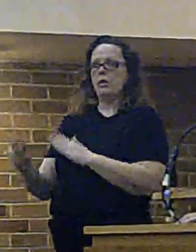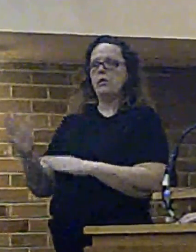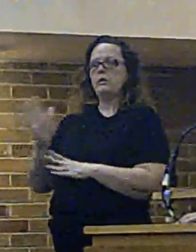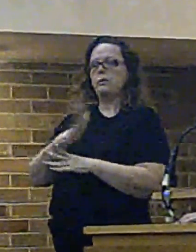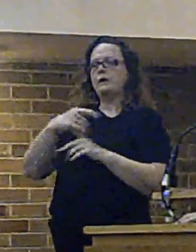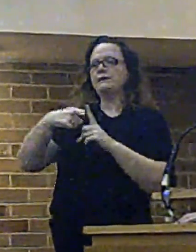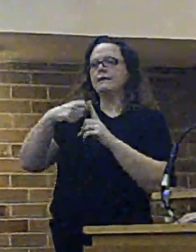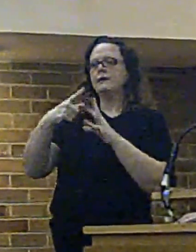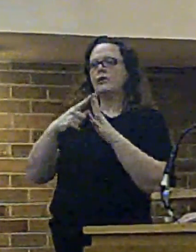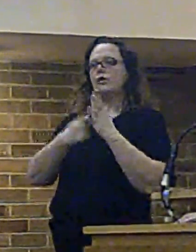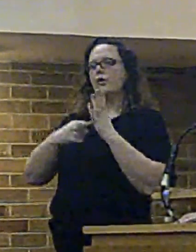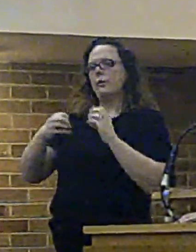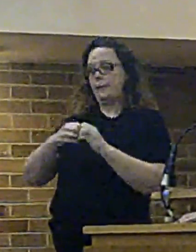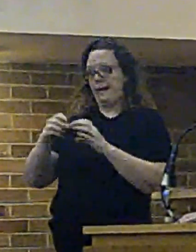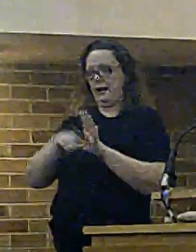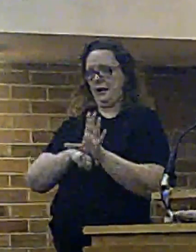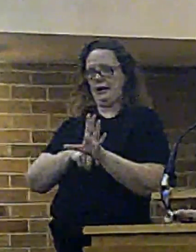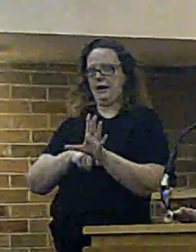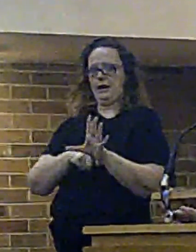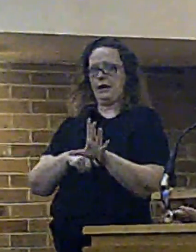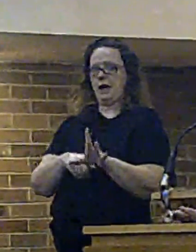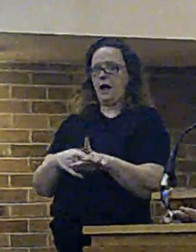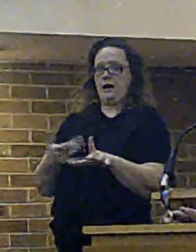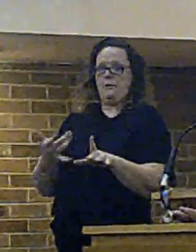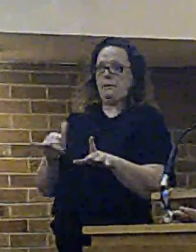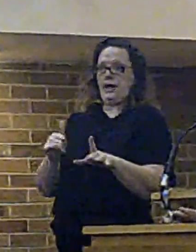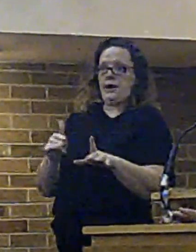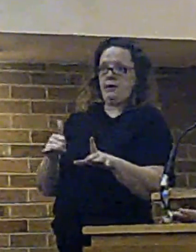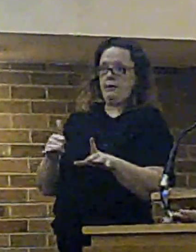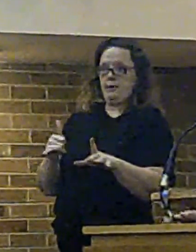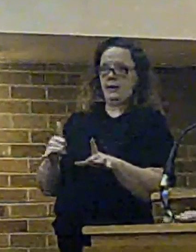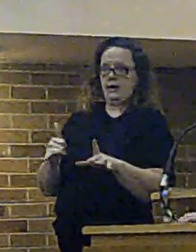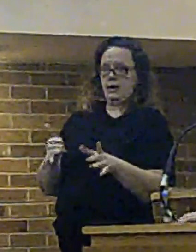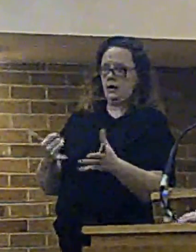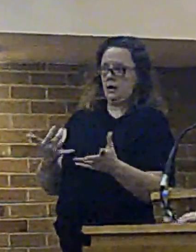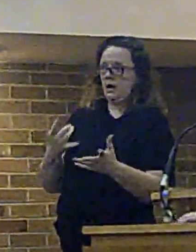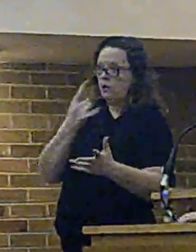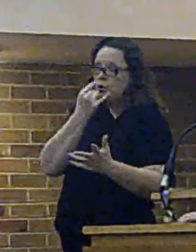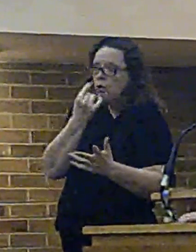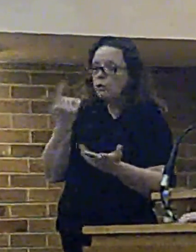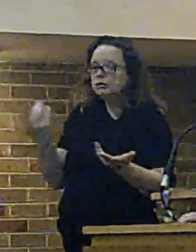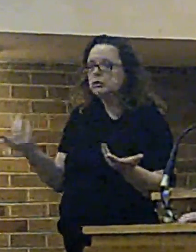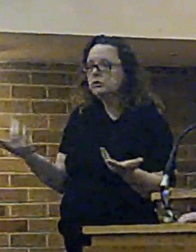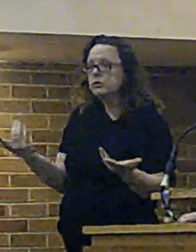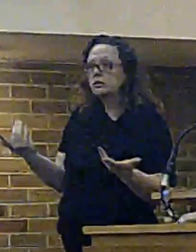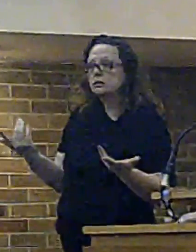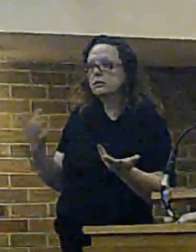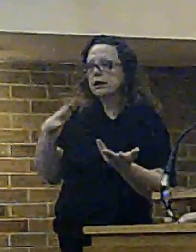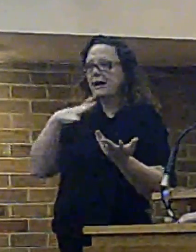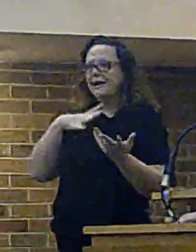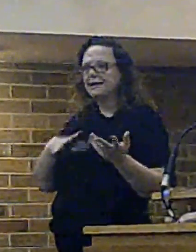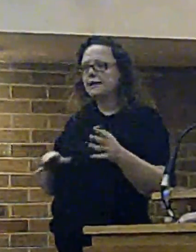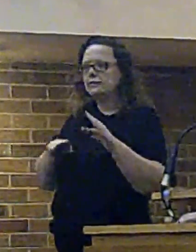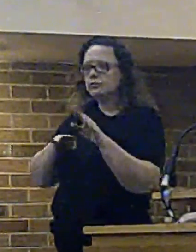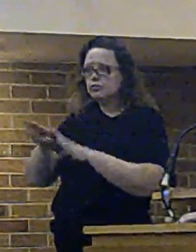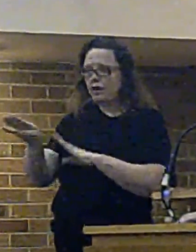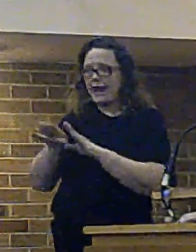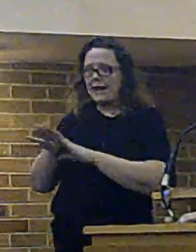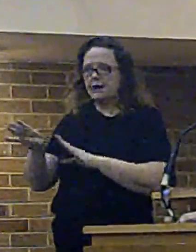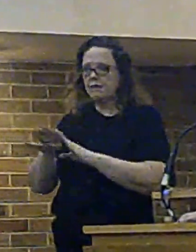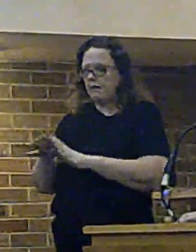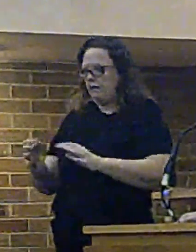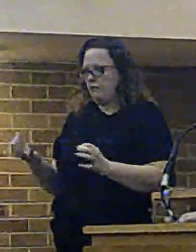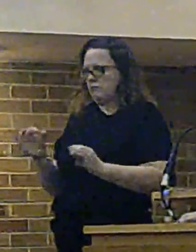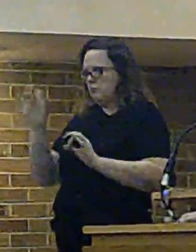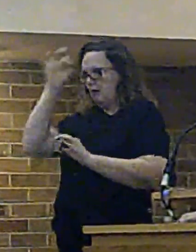case in point and it may be that I could do that I would need to train them from scratch